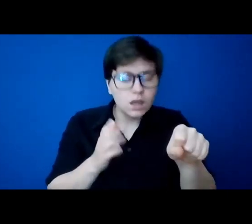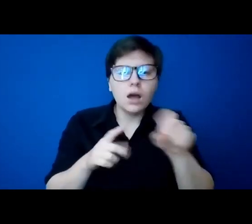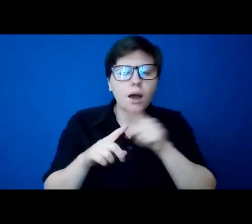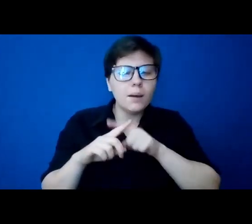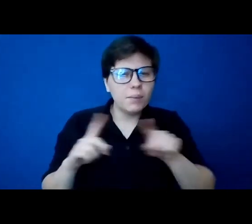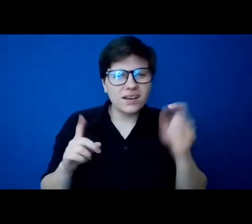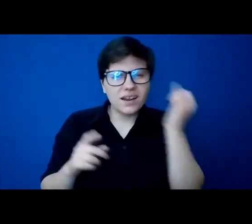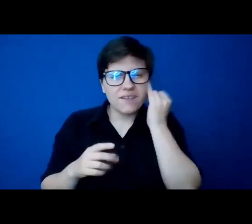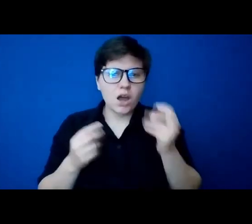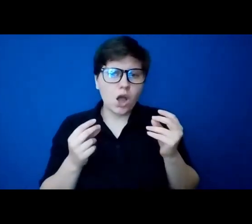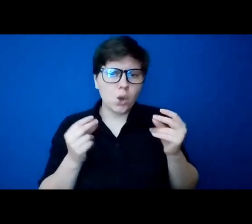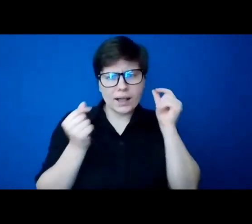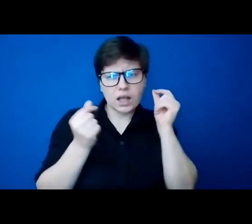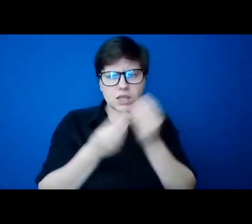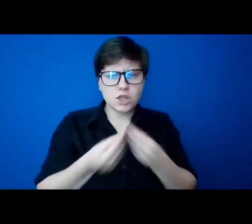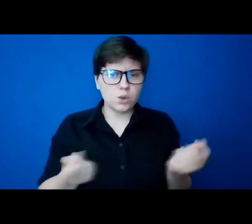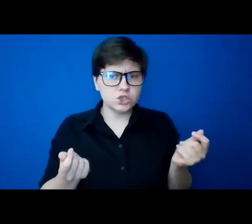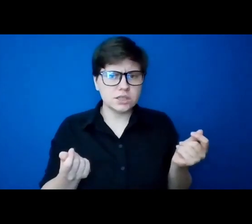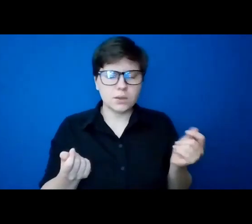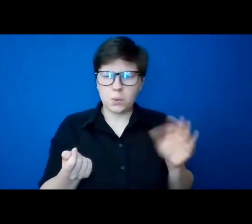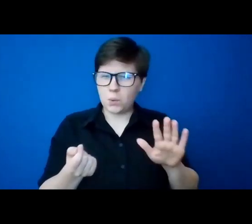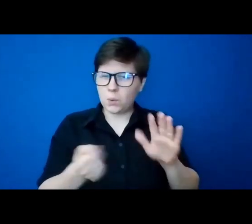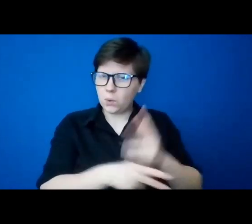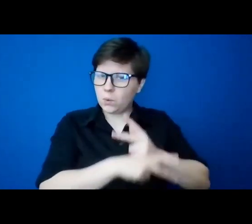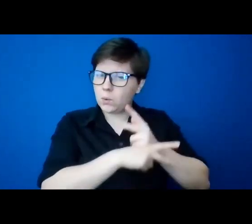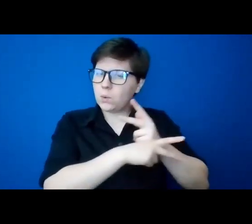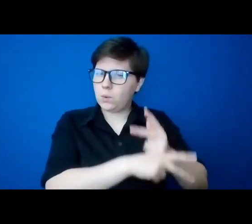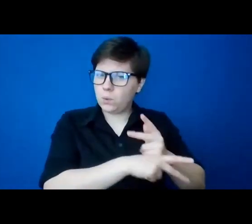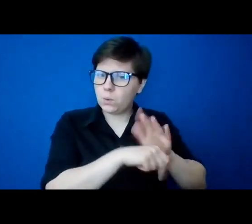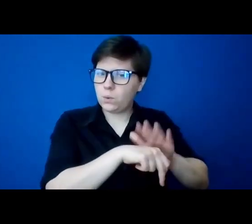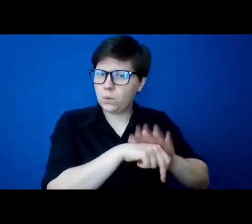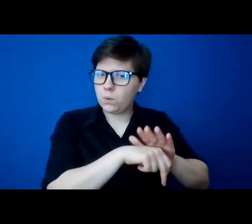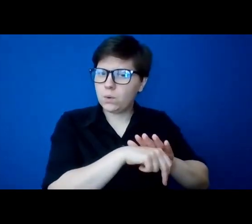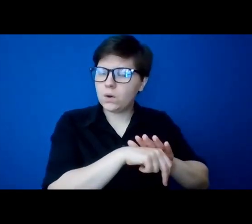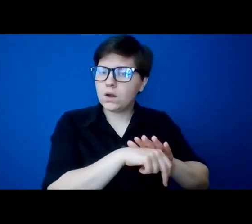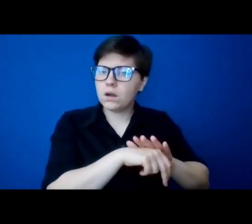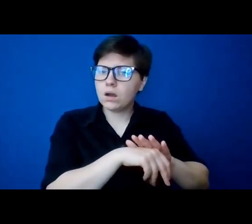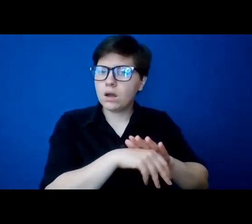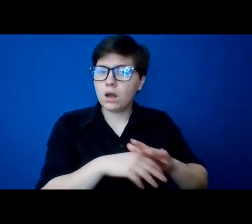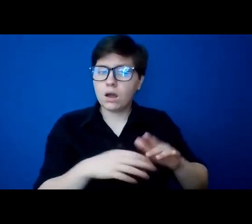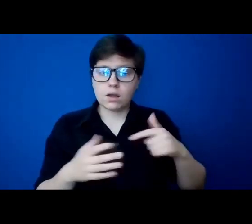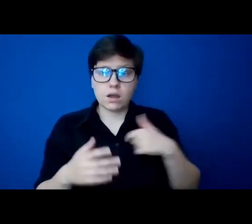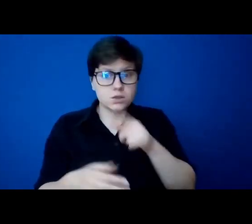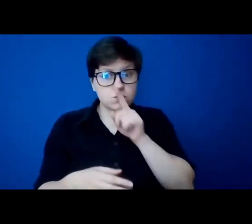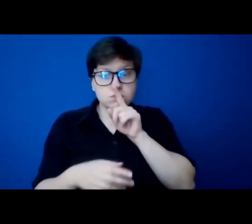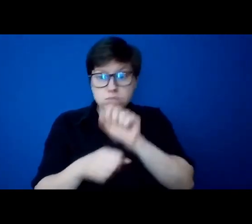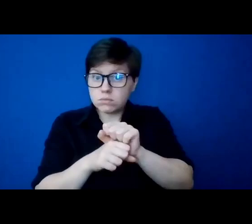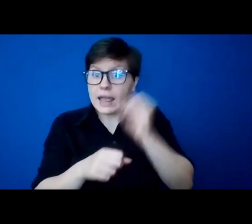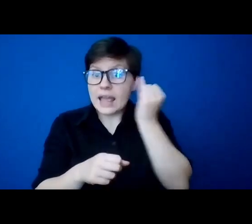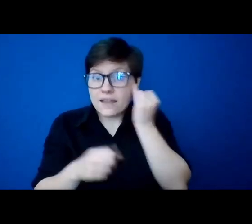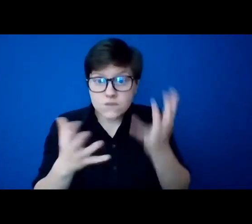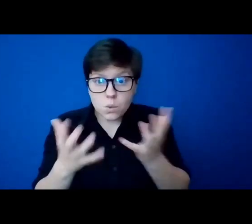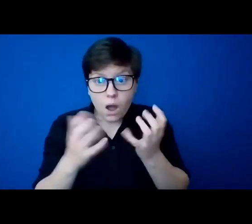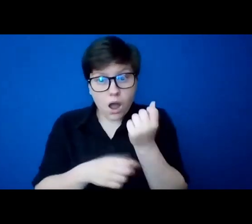solution that we should be very cautious of. Because when all is said and done, if you want to understand the mystery